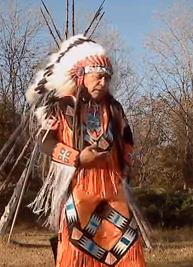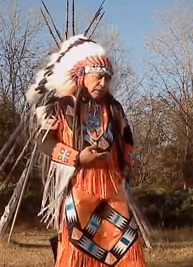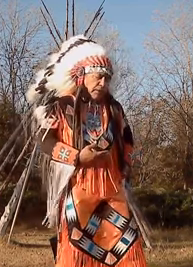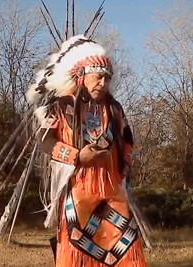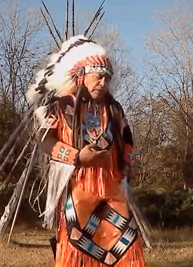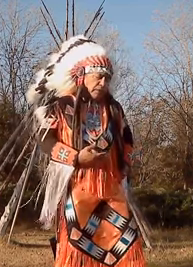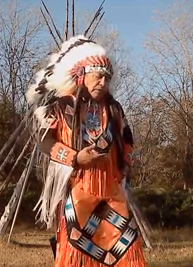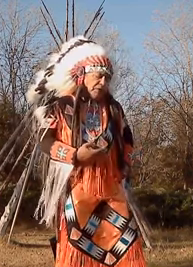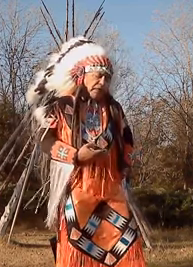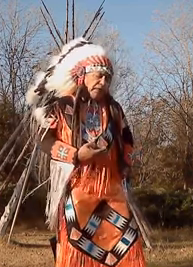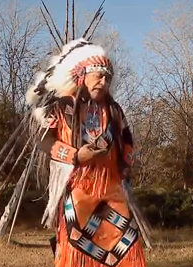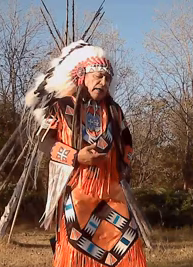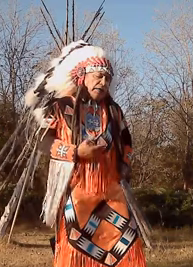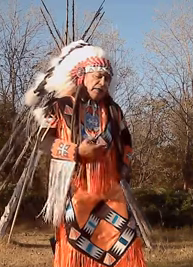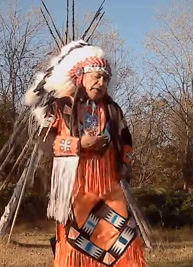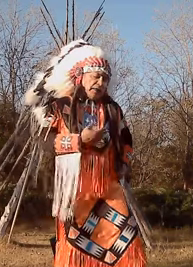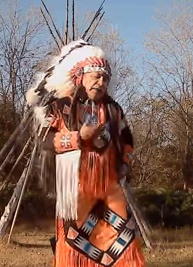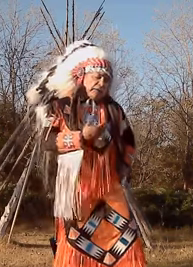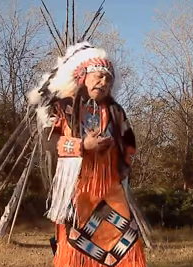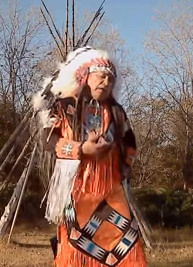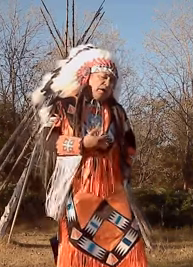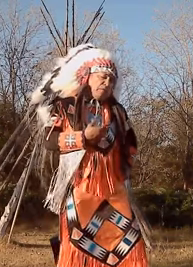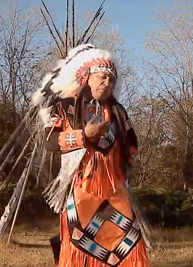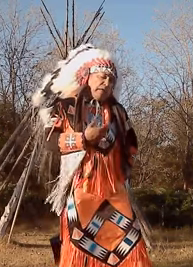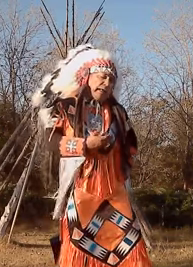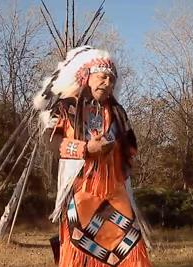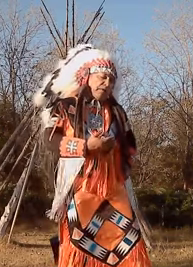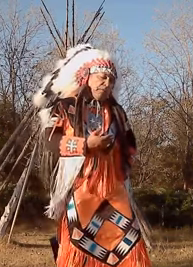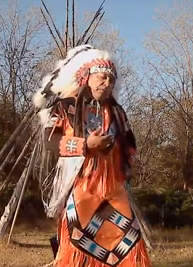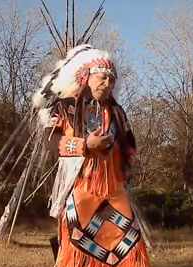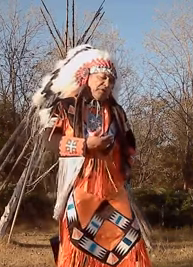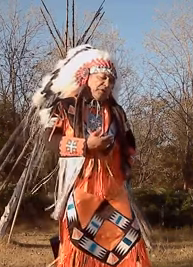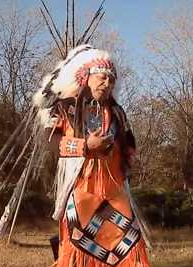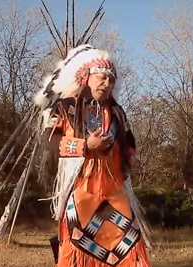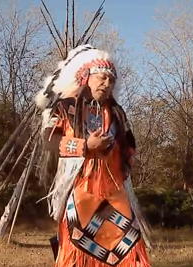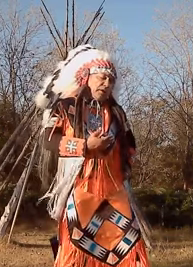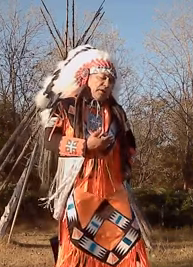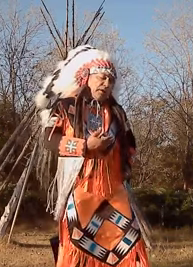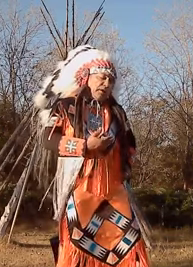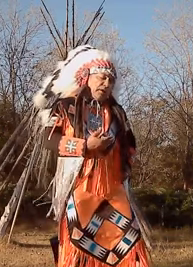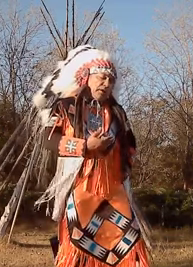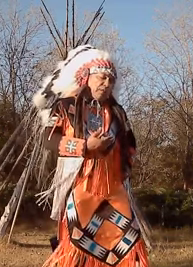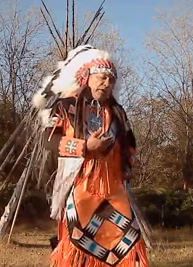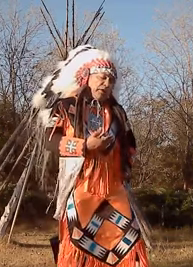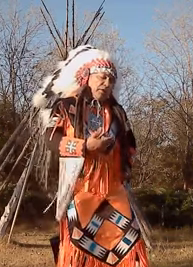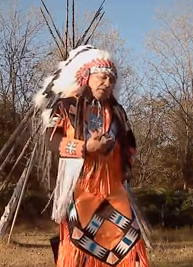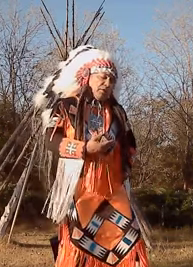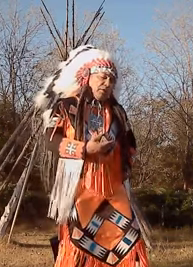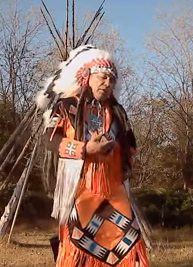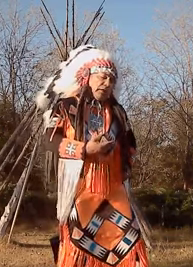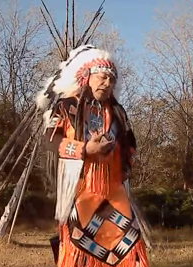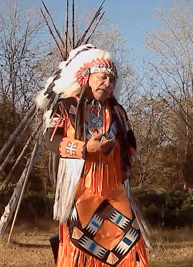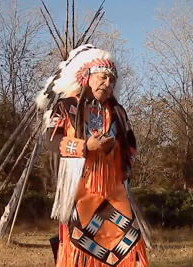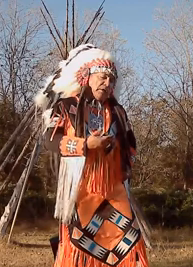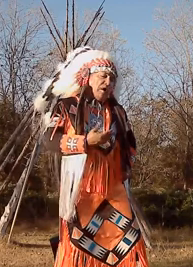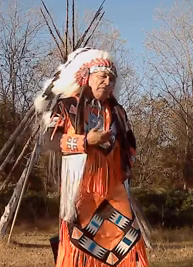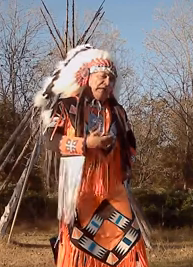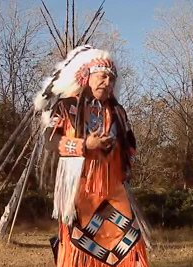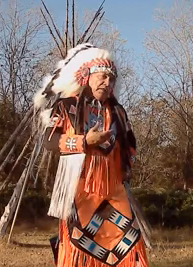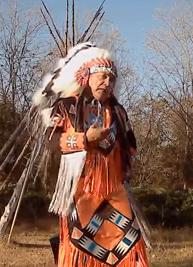and standing like this it looks like a relaxed position but it also is confidence in